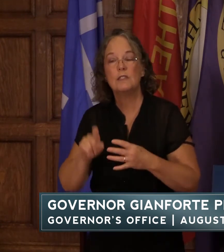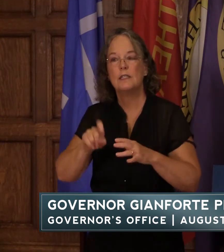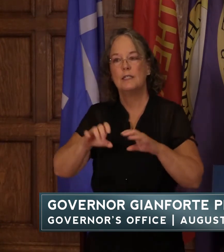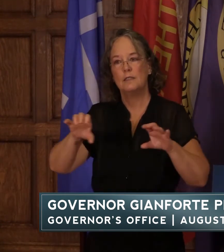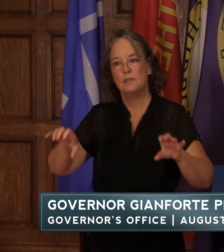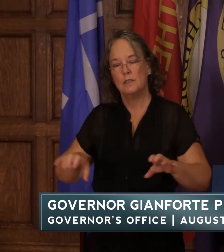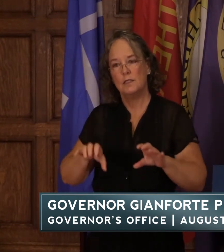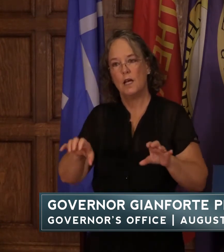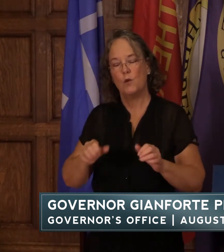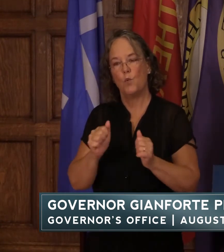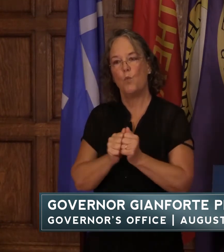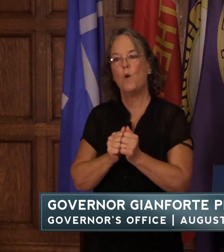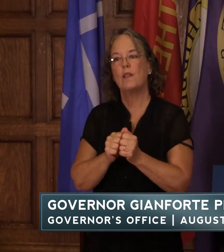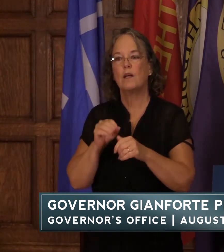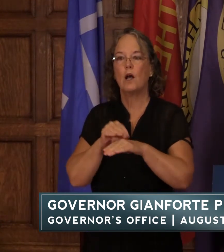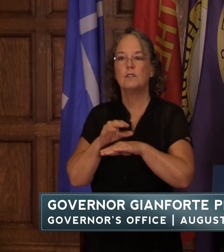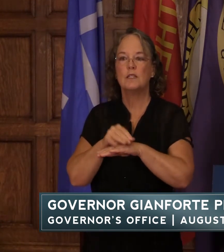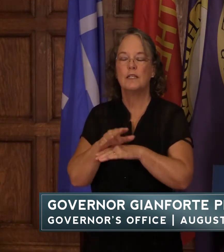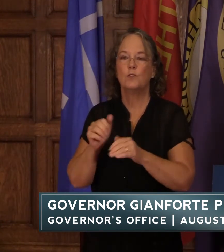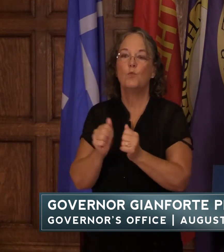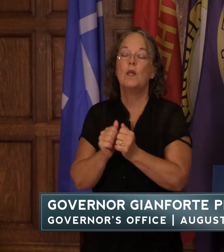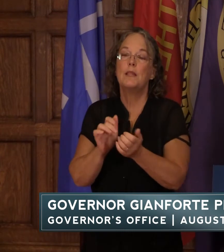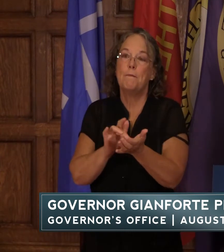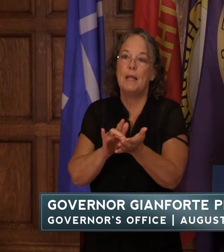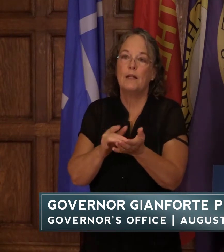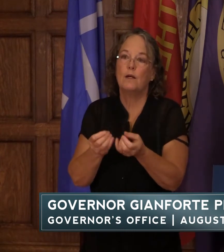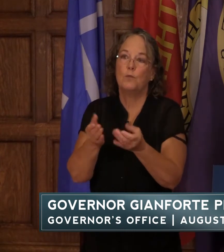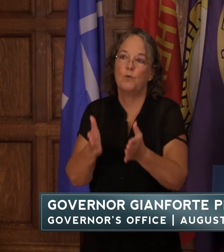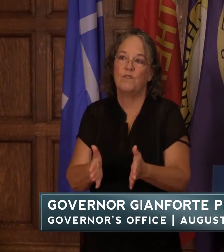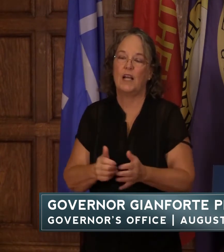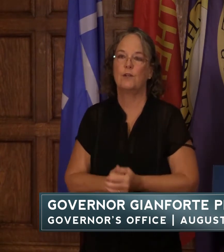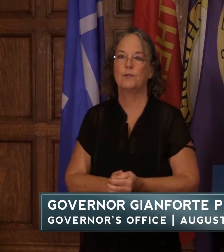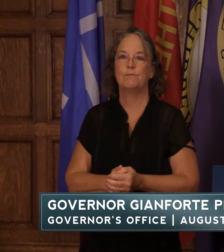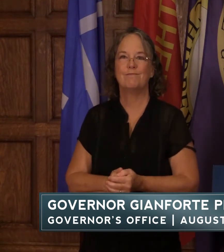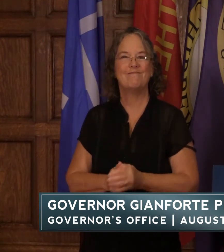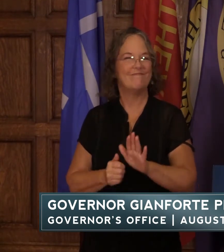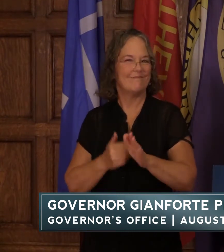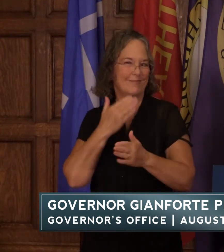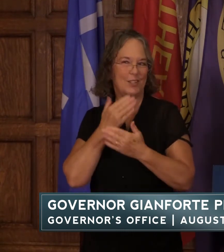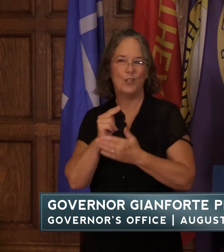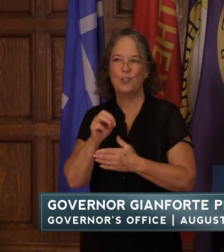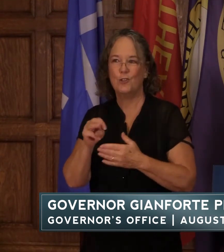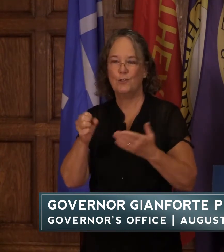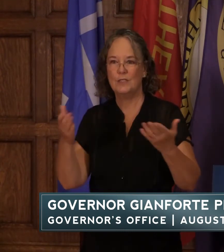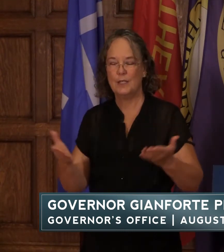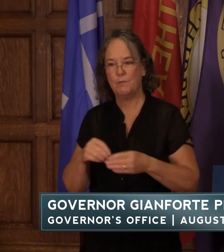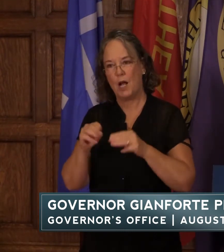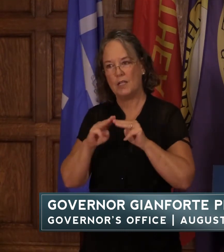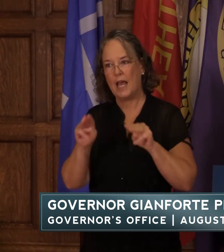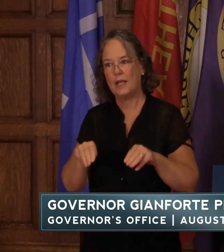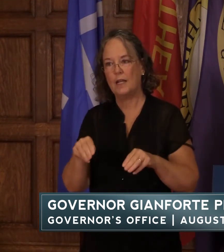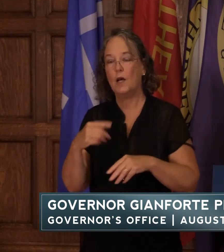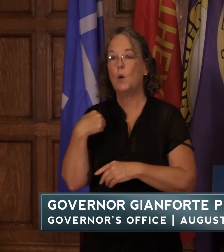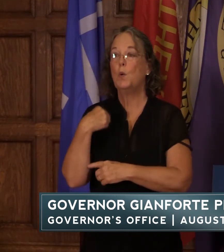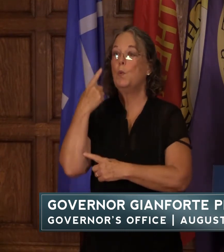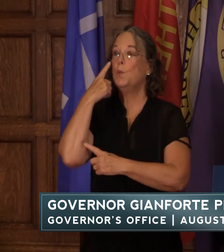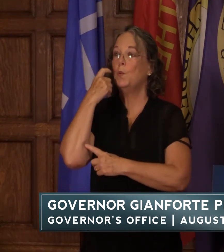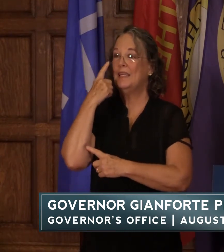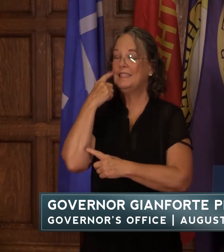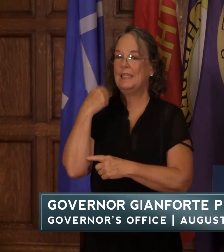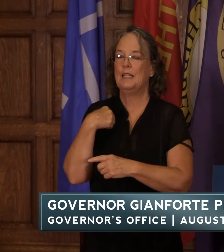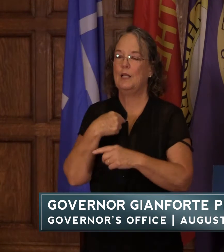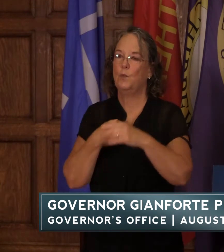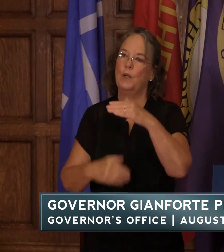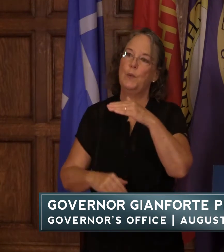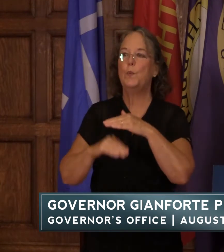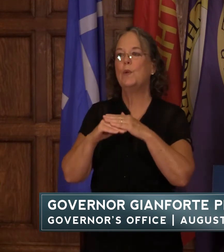consultation with a medical provider and there's good news here in montana we recently reached